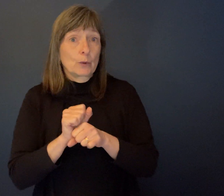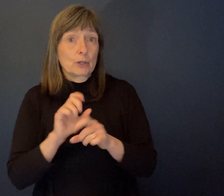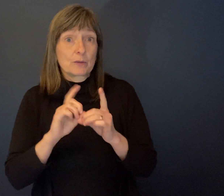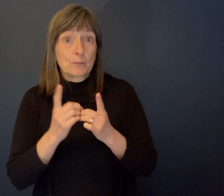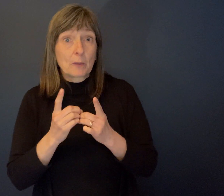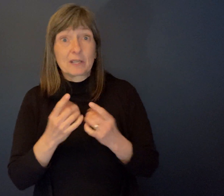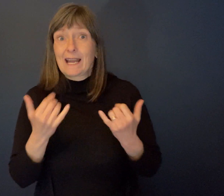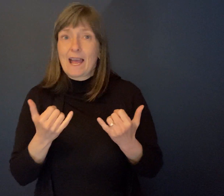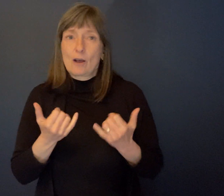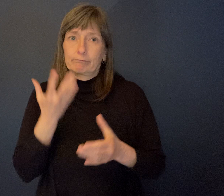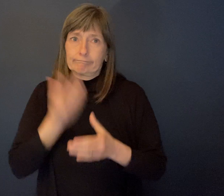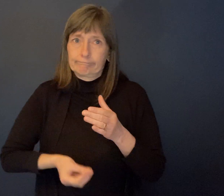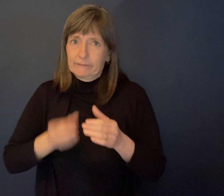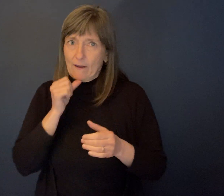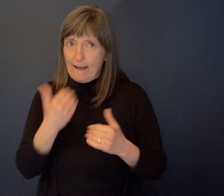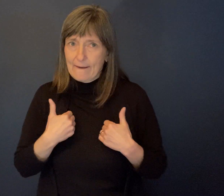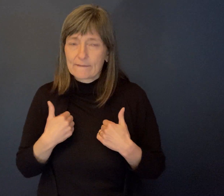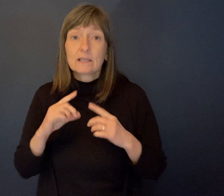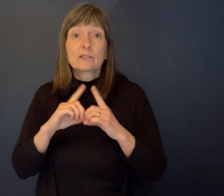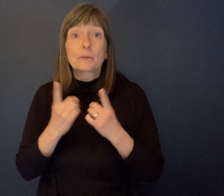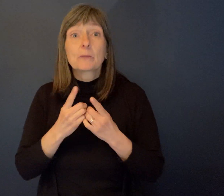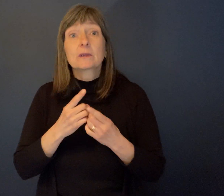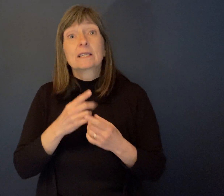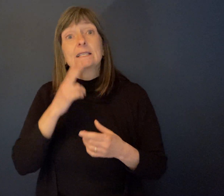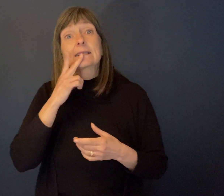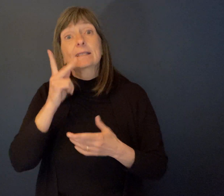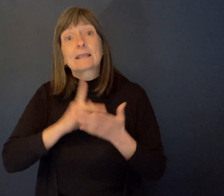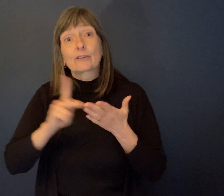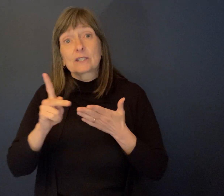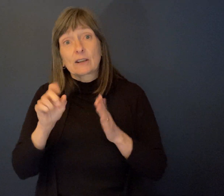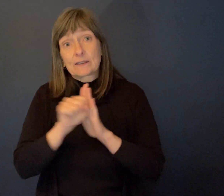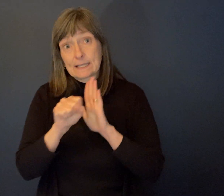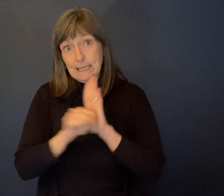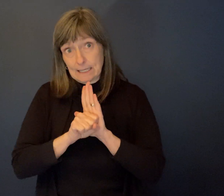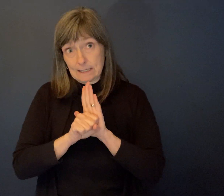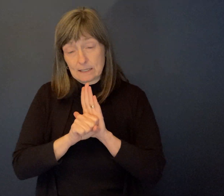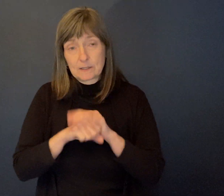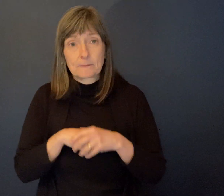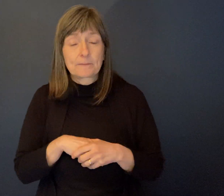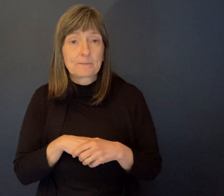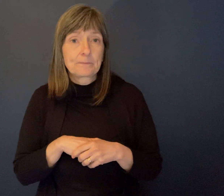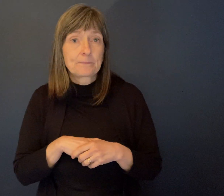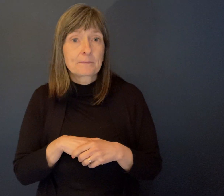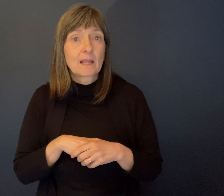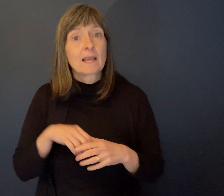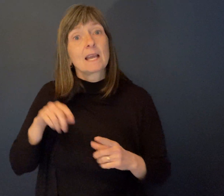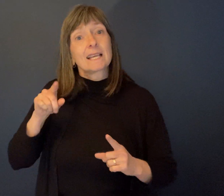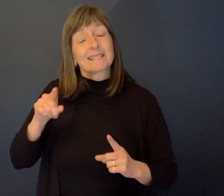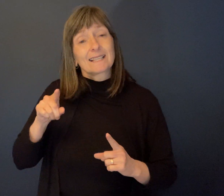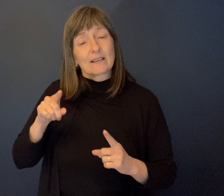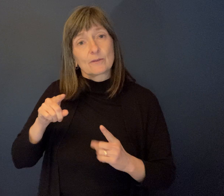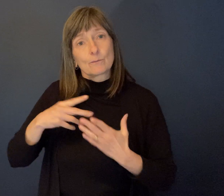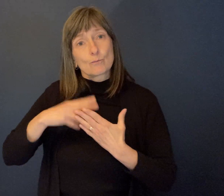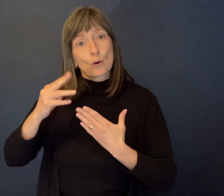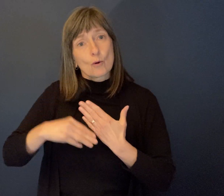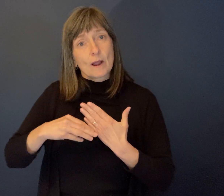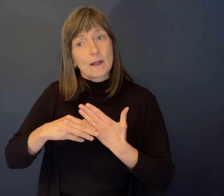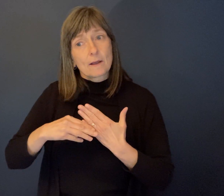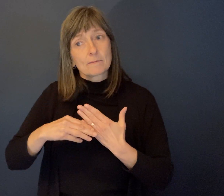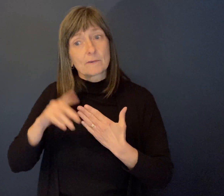no longer exists. was called the Department of Secretary of State. Okay. And it had, um, programs, for visible minorities,